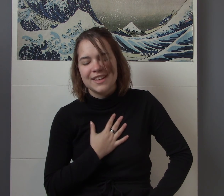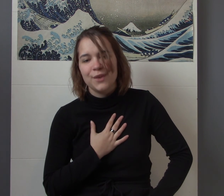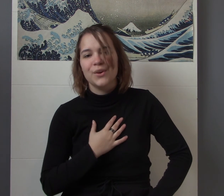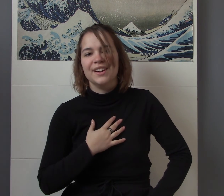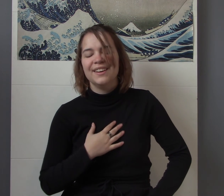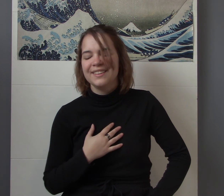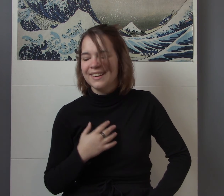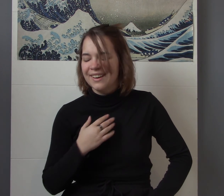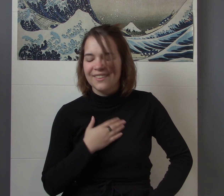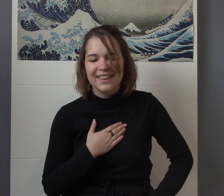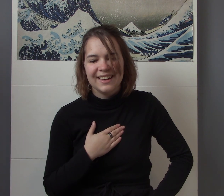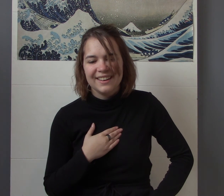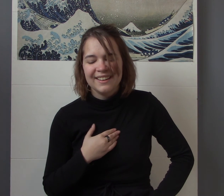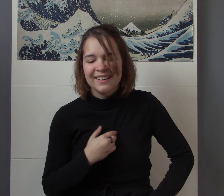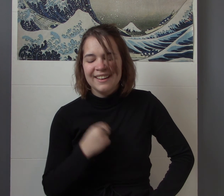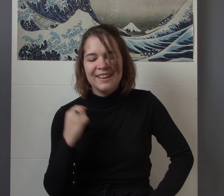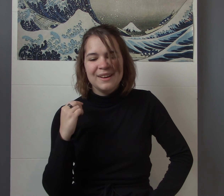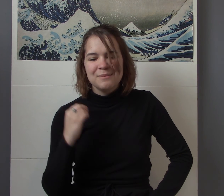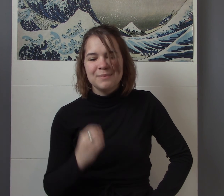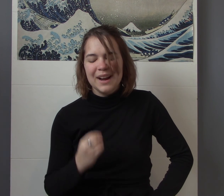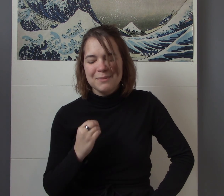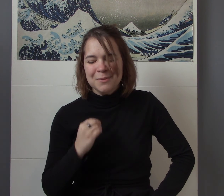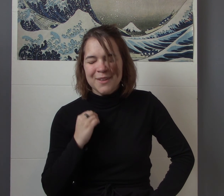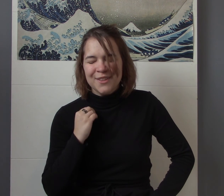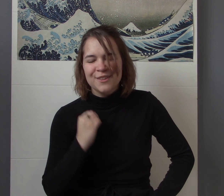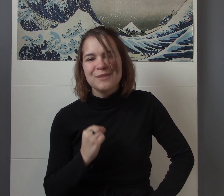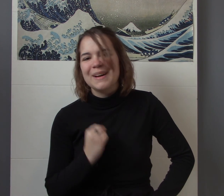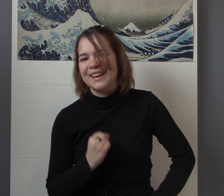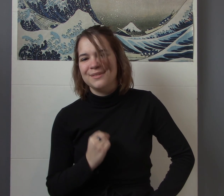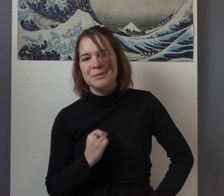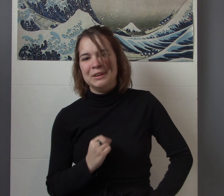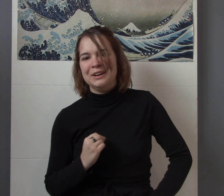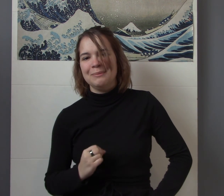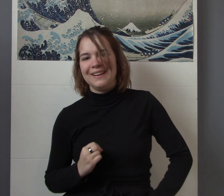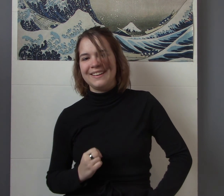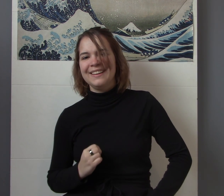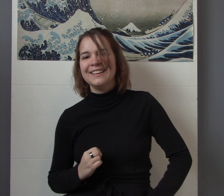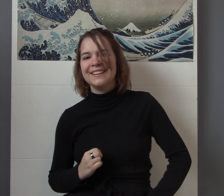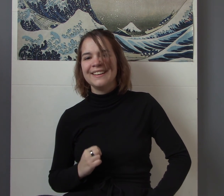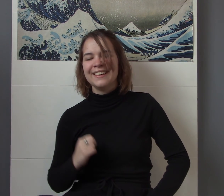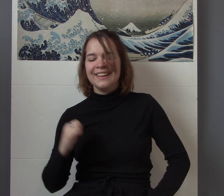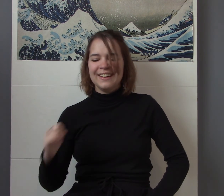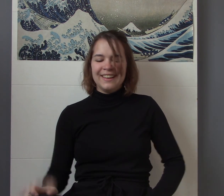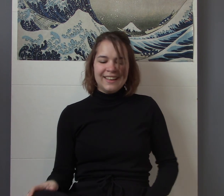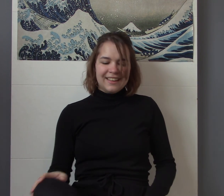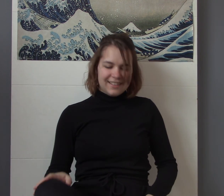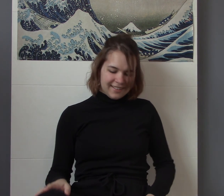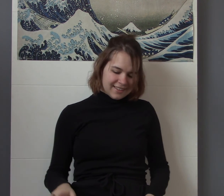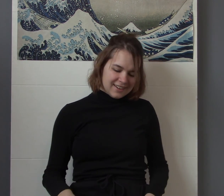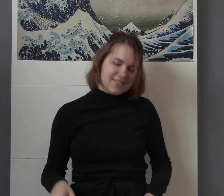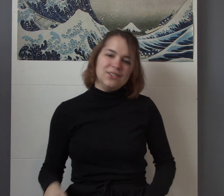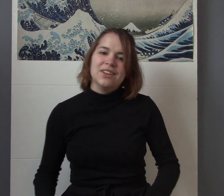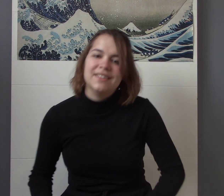anyone okay but I could be so bad if they bring her back this is gonna do a lot